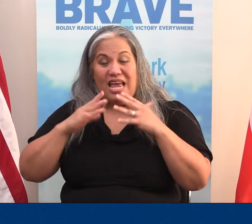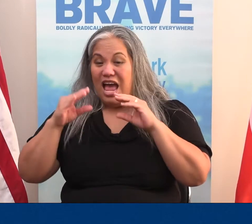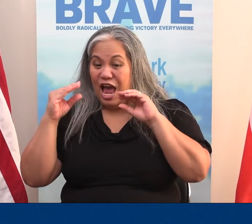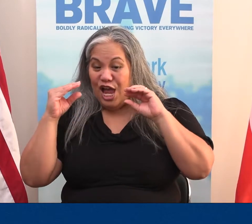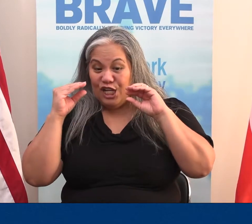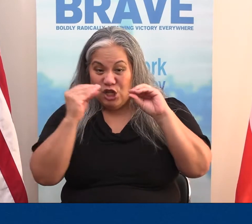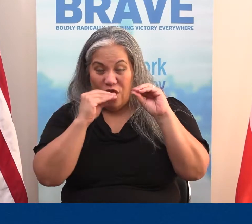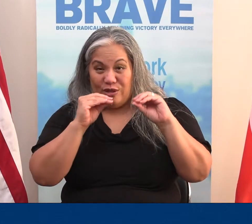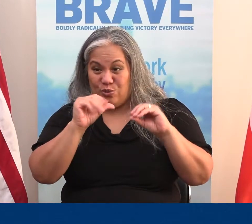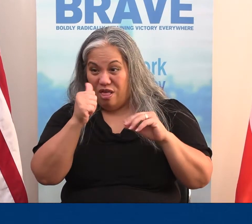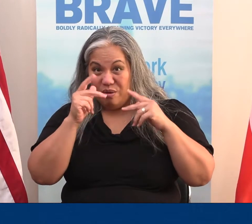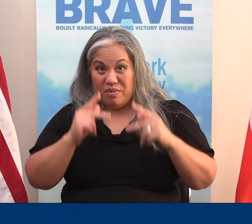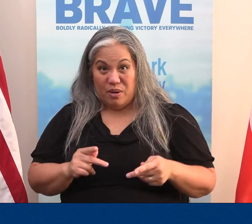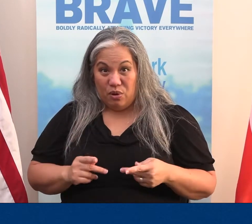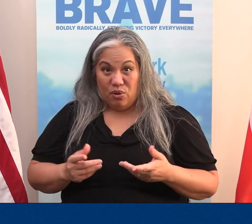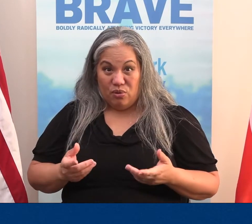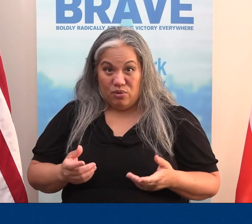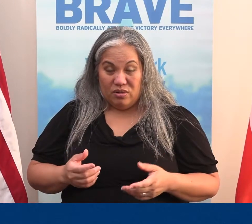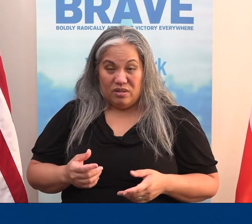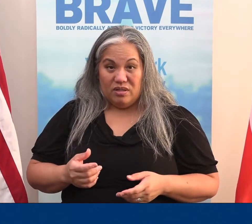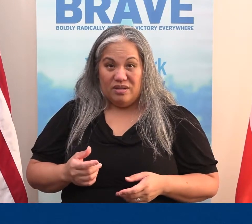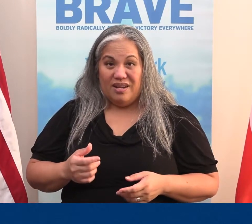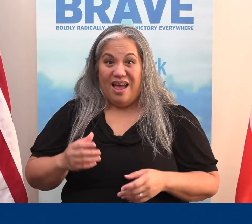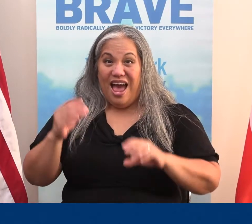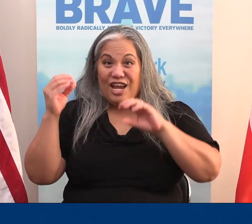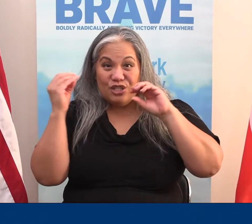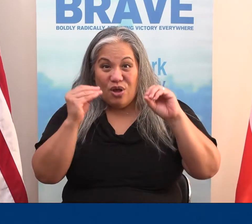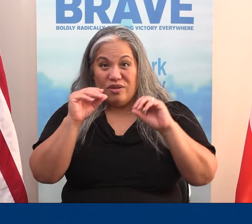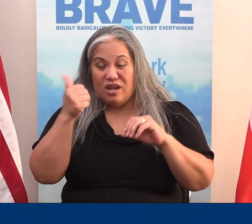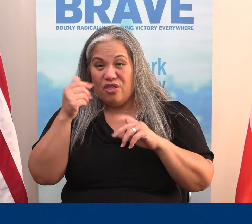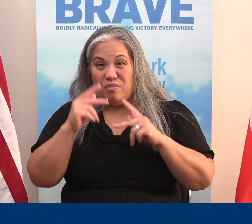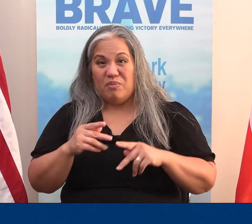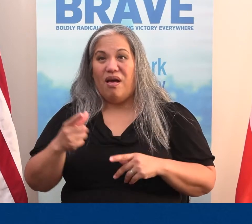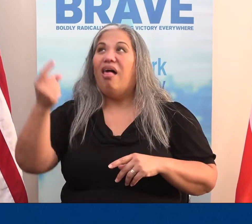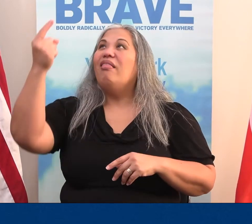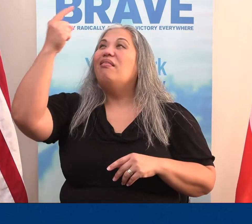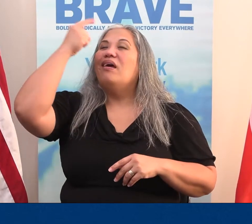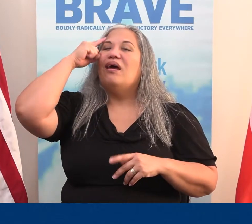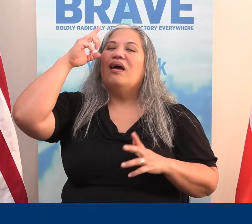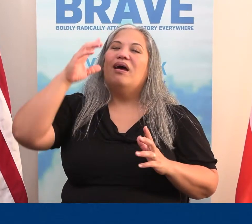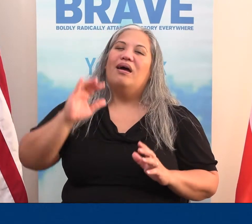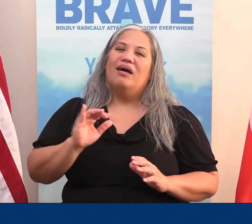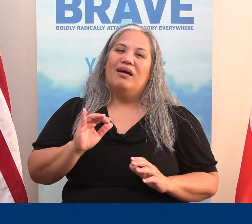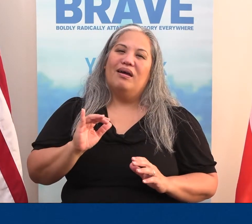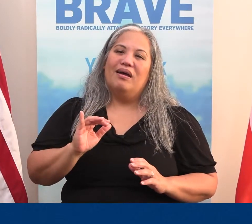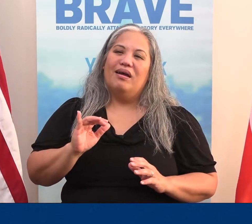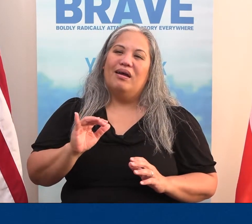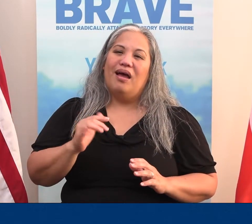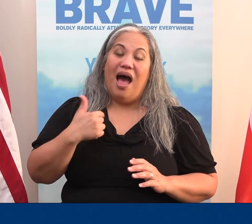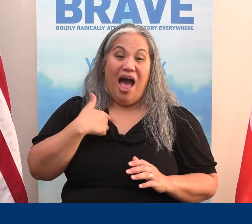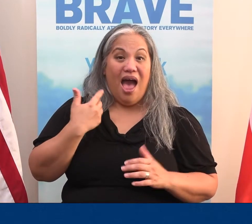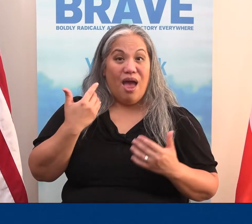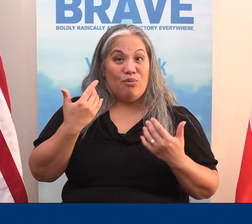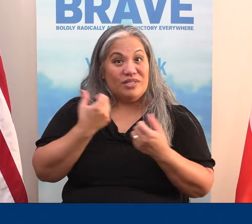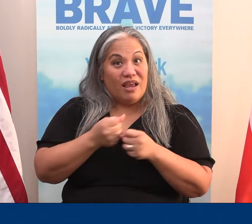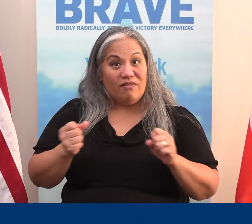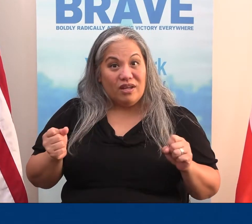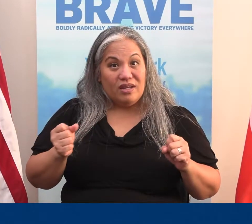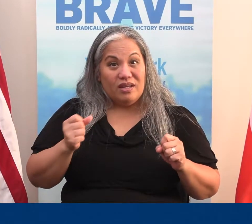that to other people. I taught that to other people thinking that I was saved, and